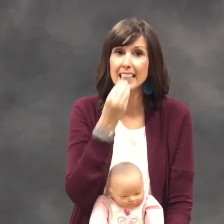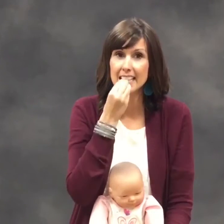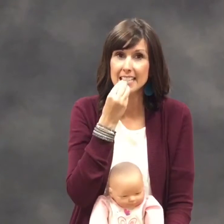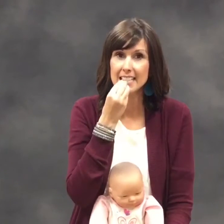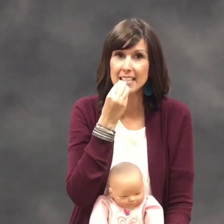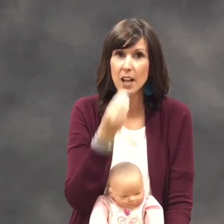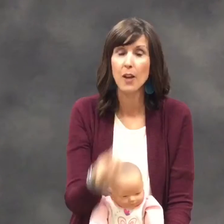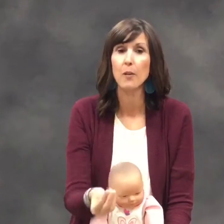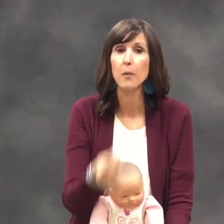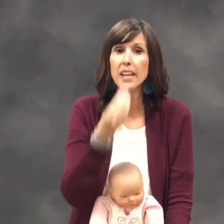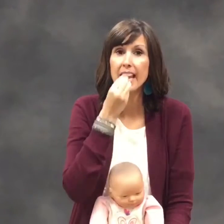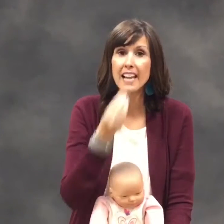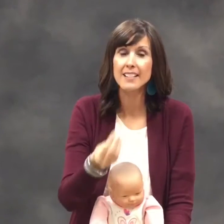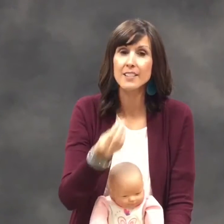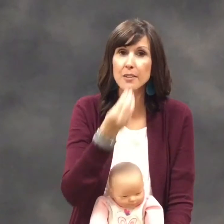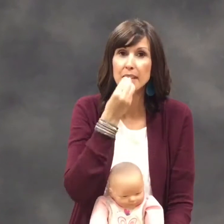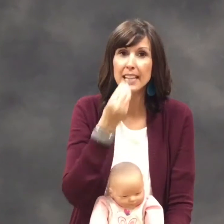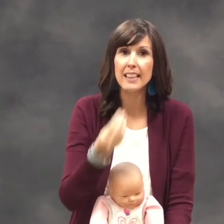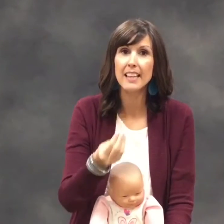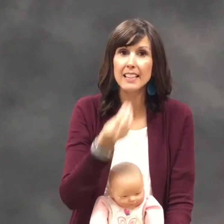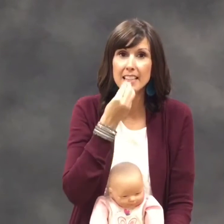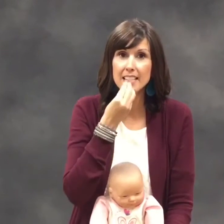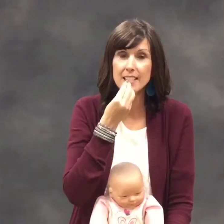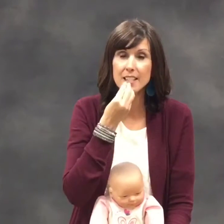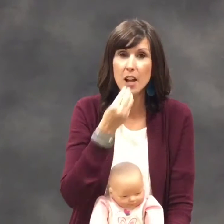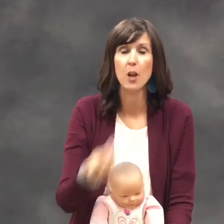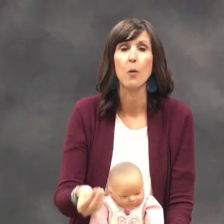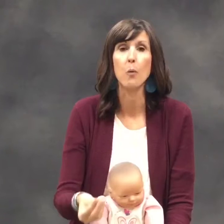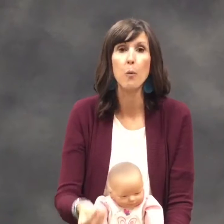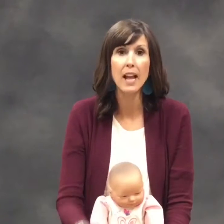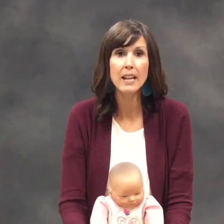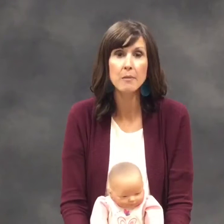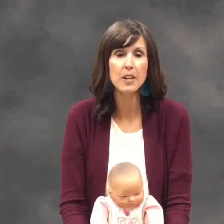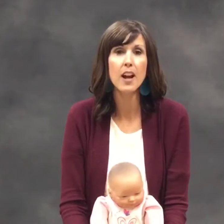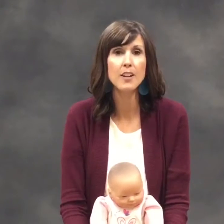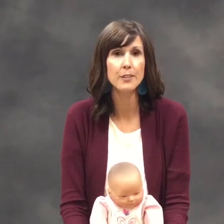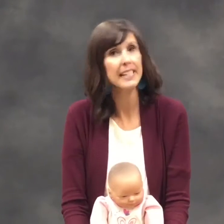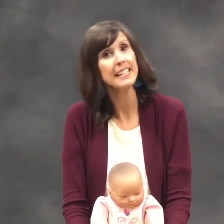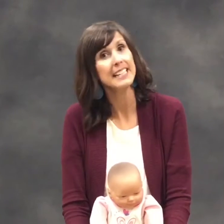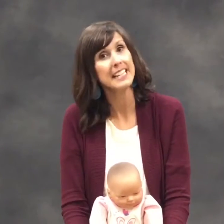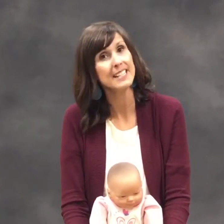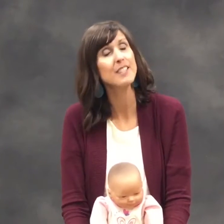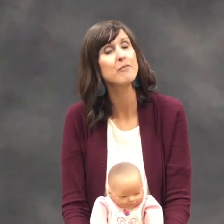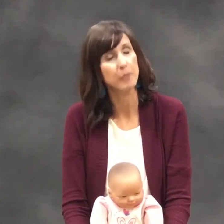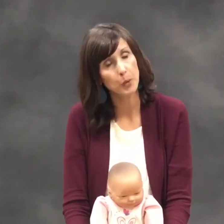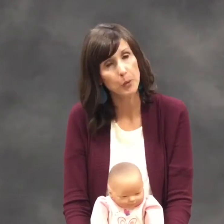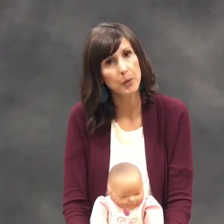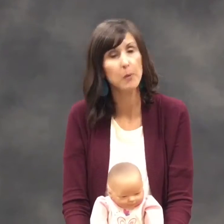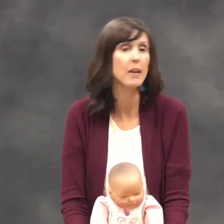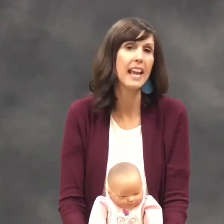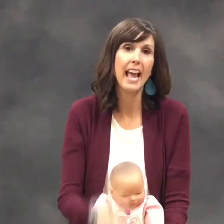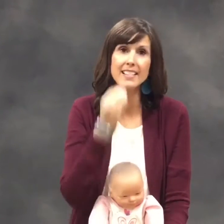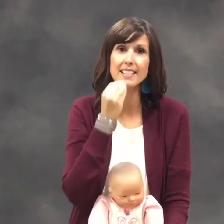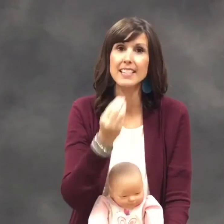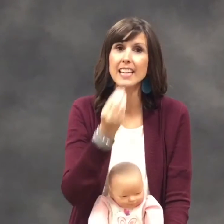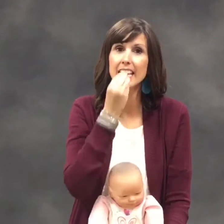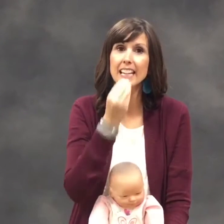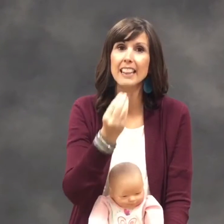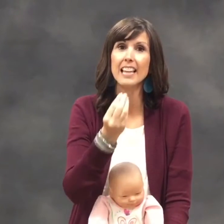this. We ask to eat like this. When we're hungry and need some food, we ask to eat like